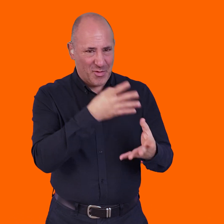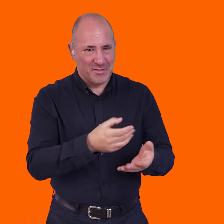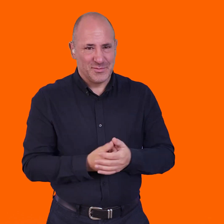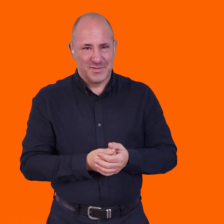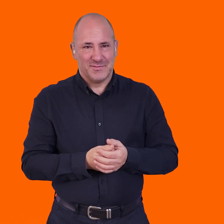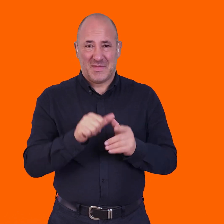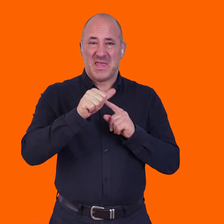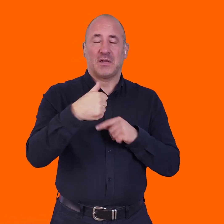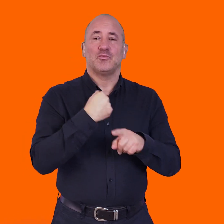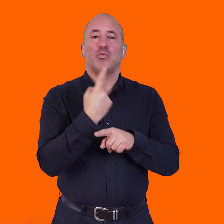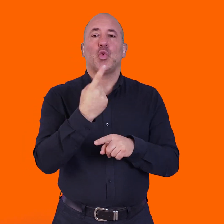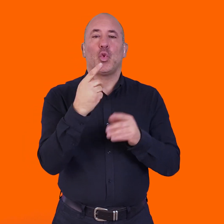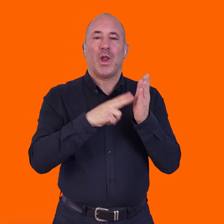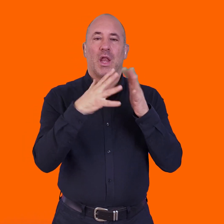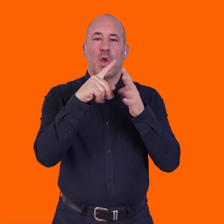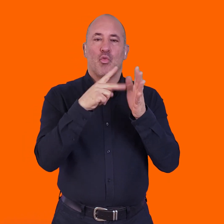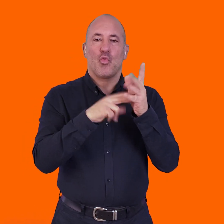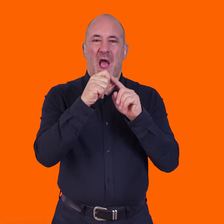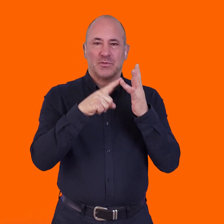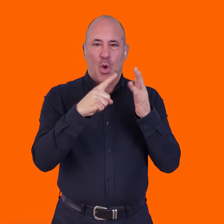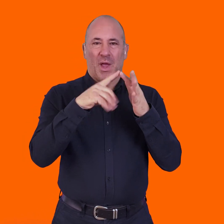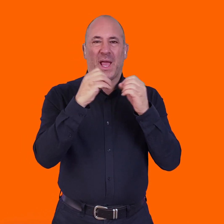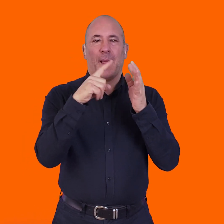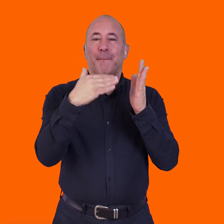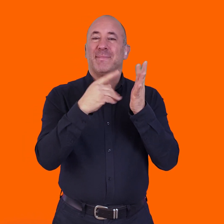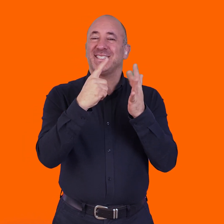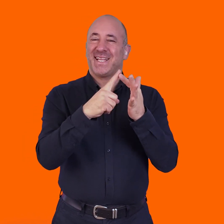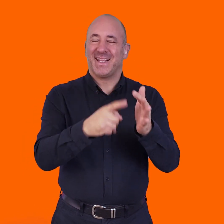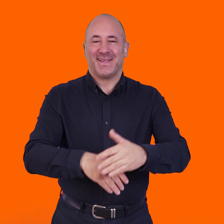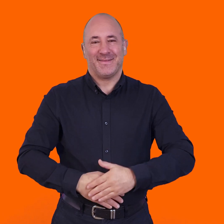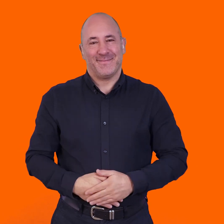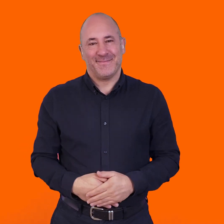That was brilliant. Next, we spoke to artist Wando Obizze.